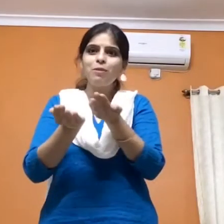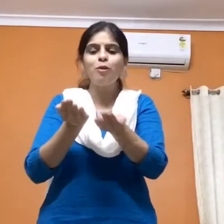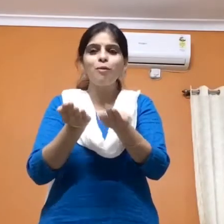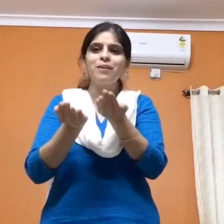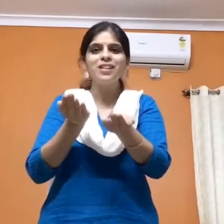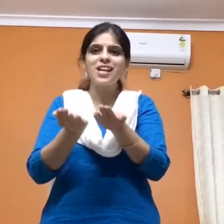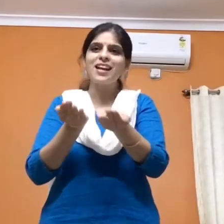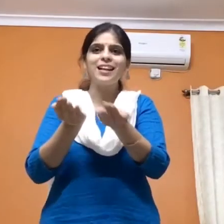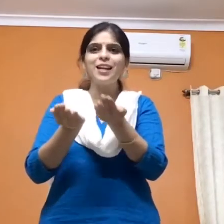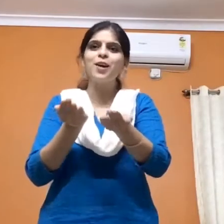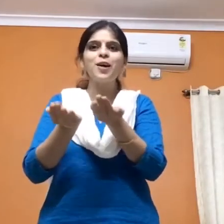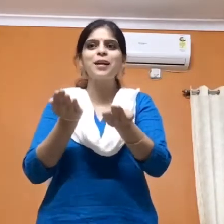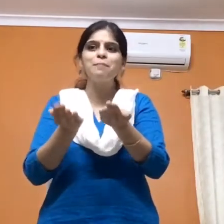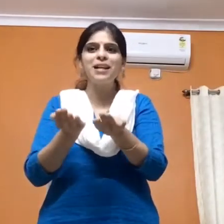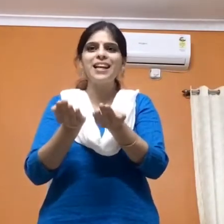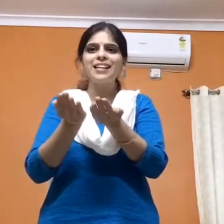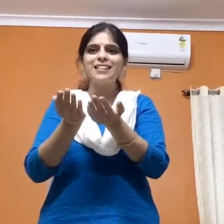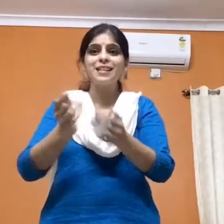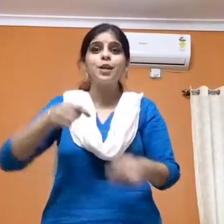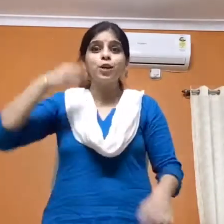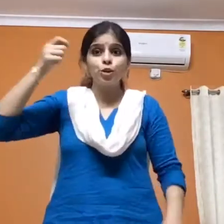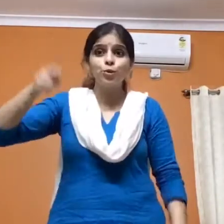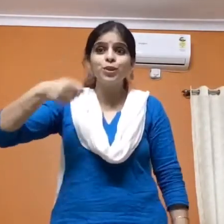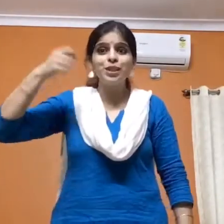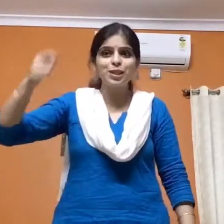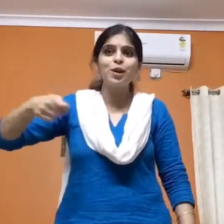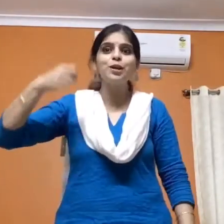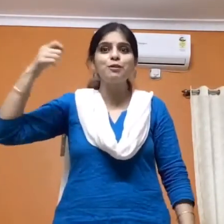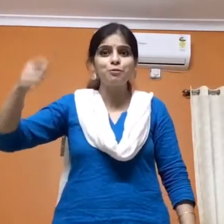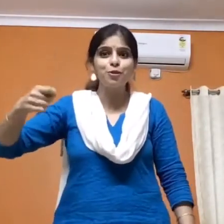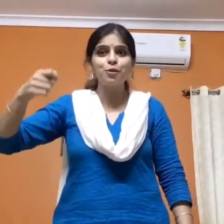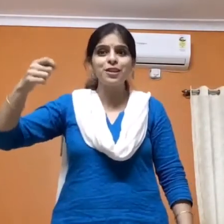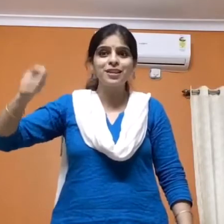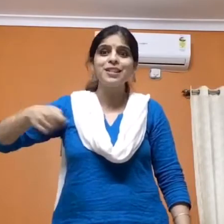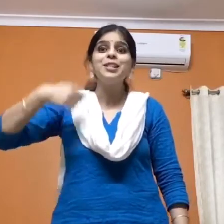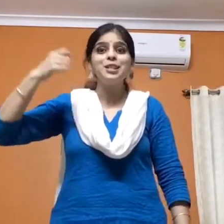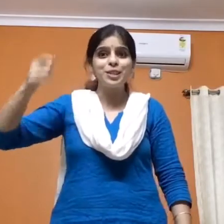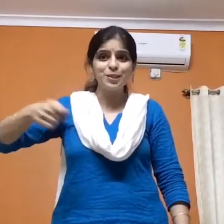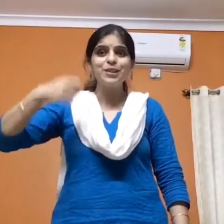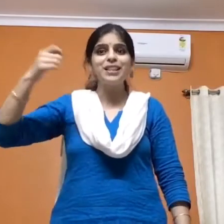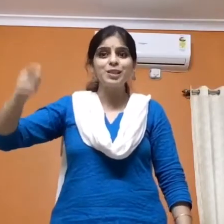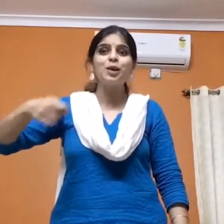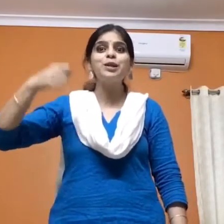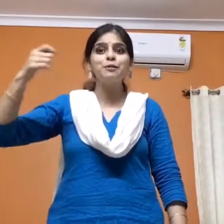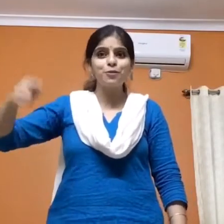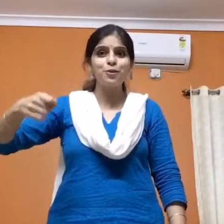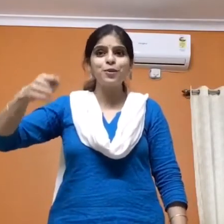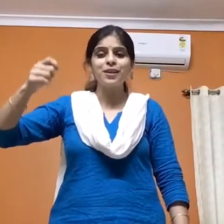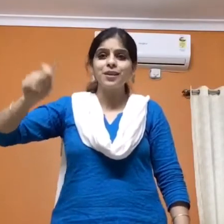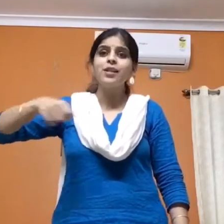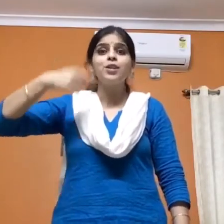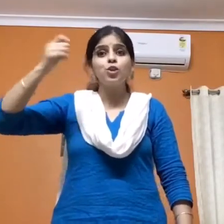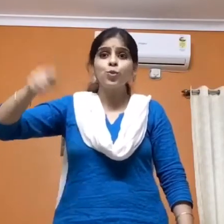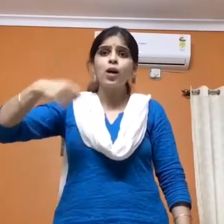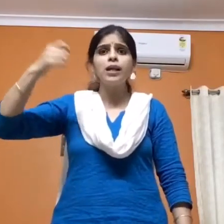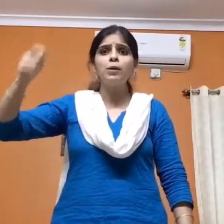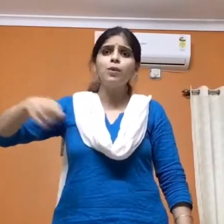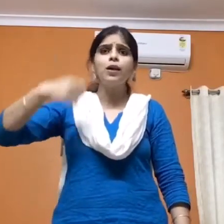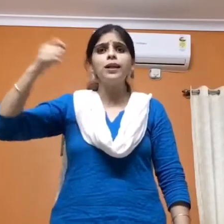wobble, jelly on a plate. Noodles on a fork, noodles on a fork. Twirly whirly,